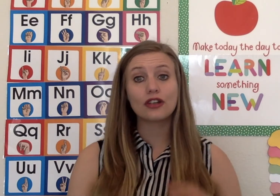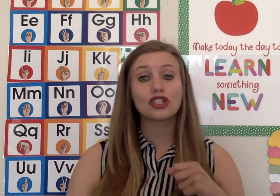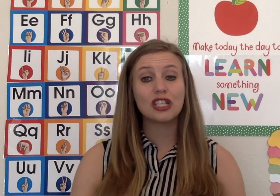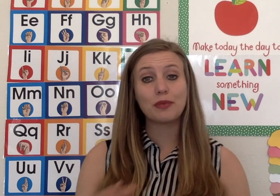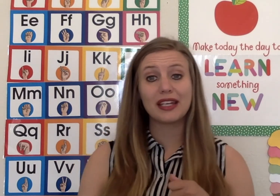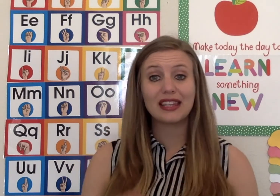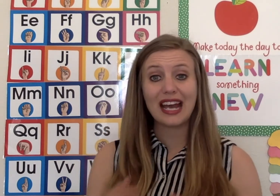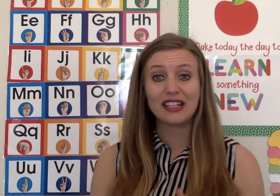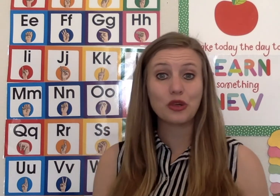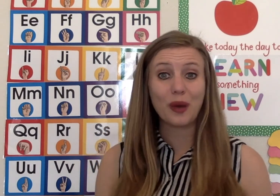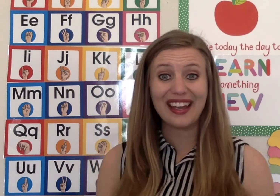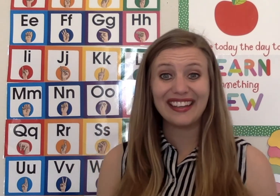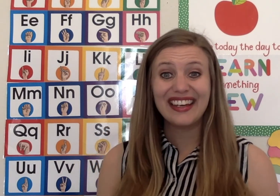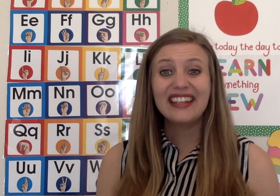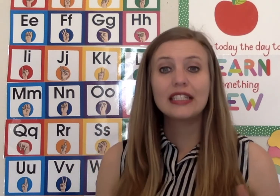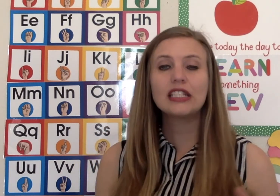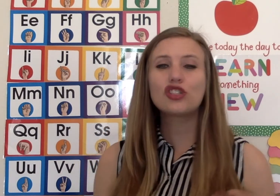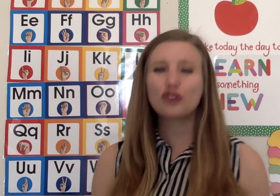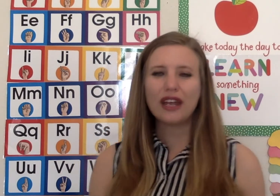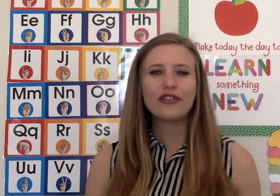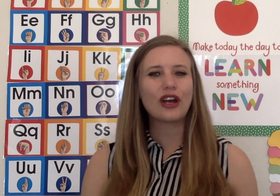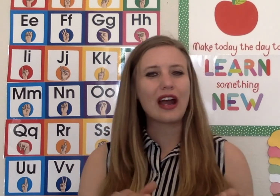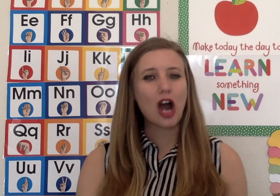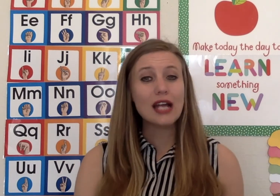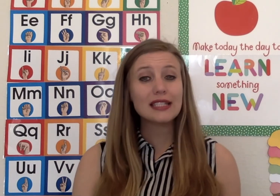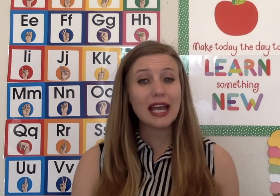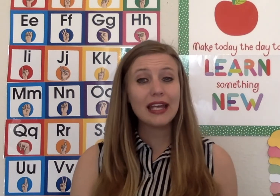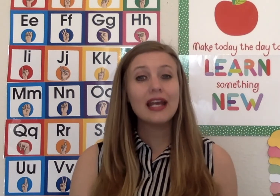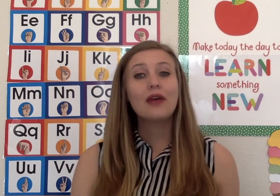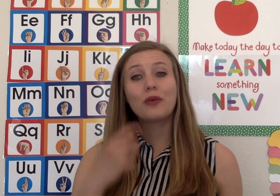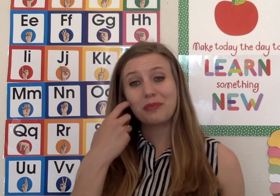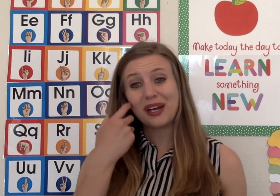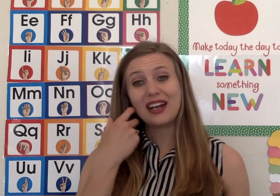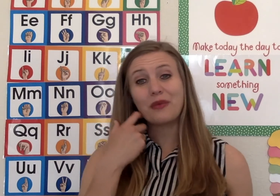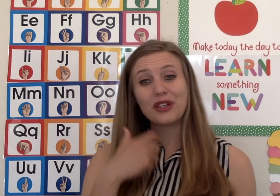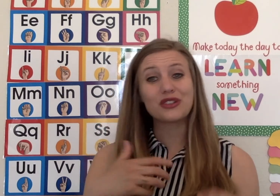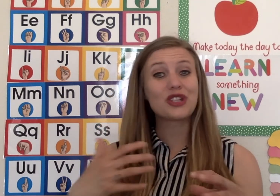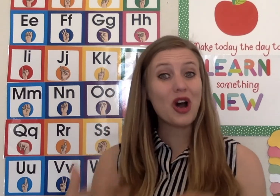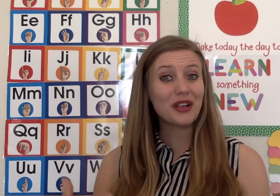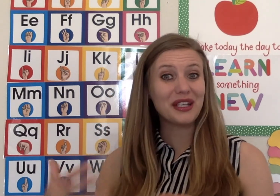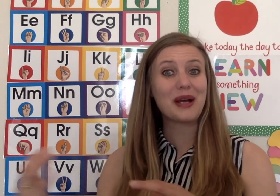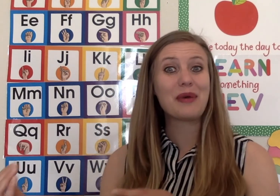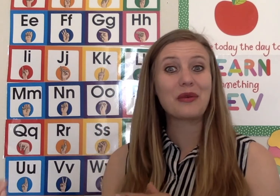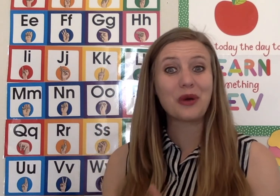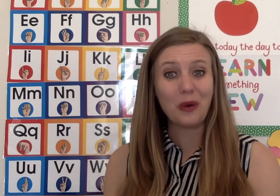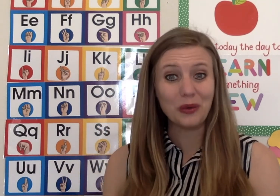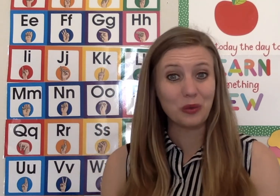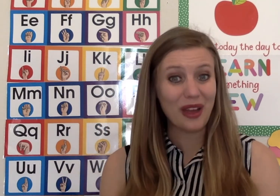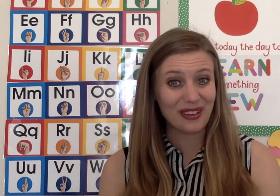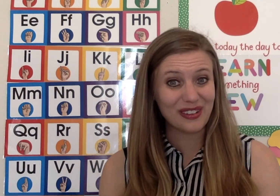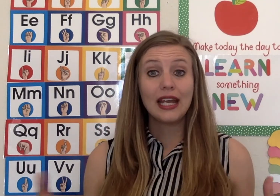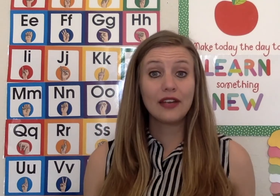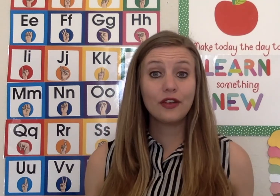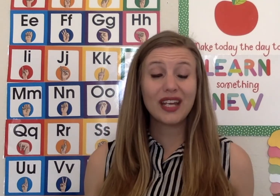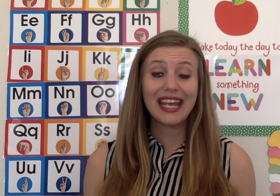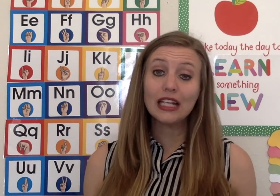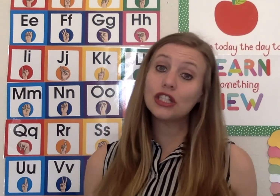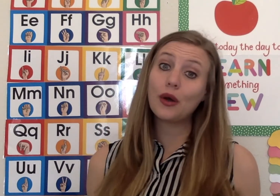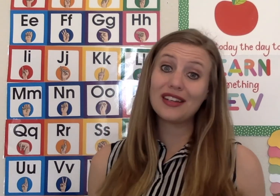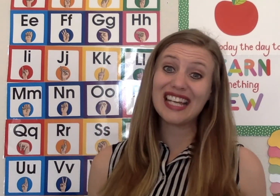chipping the ice away. This is great for a hot day but when you're talking about cold weather. If you can't go outside